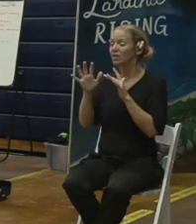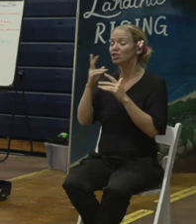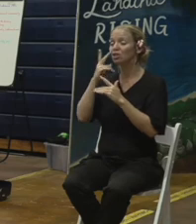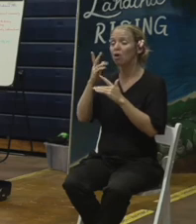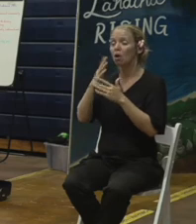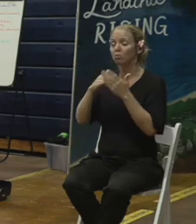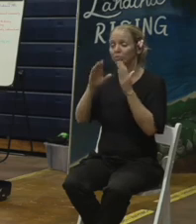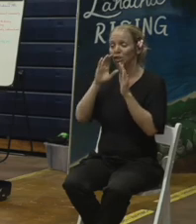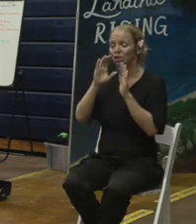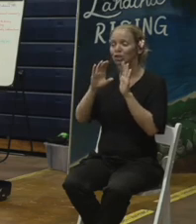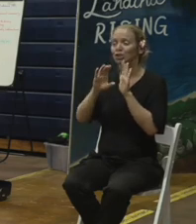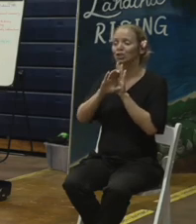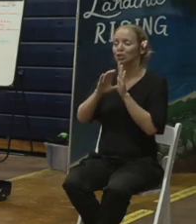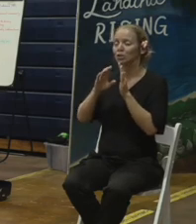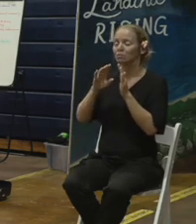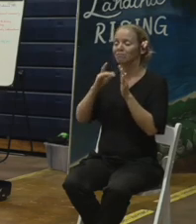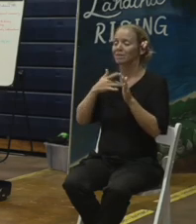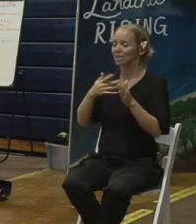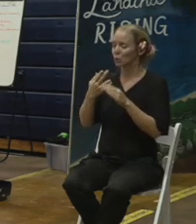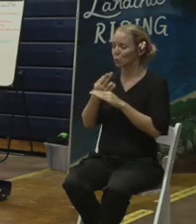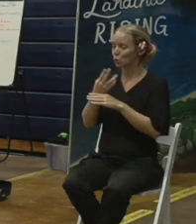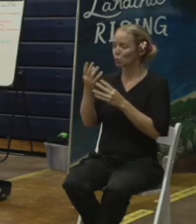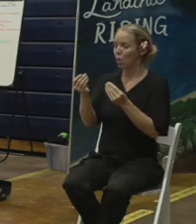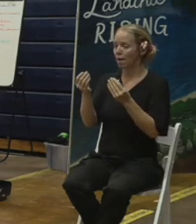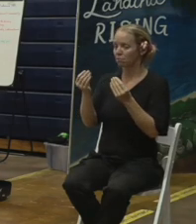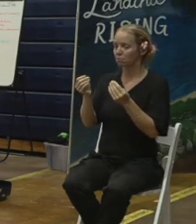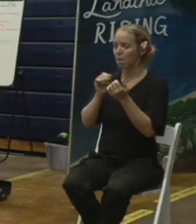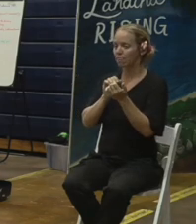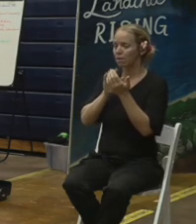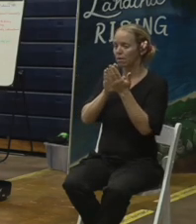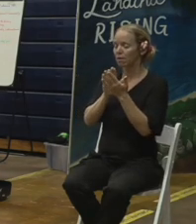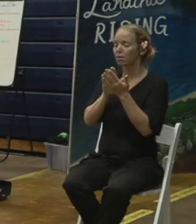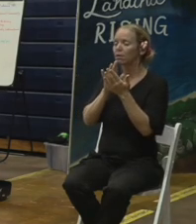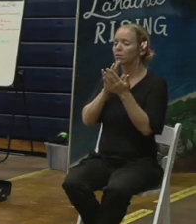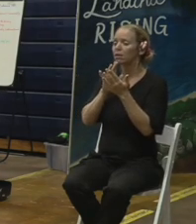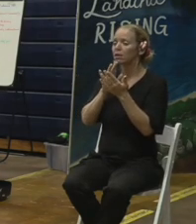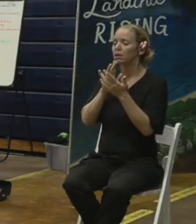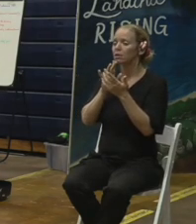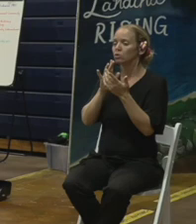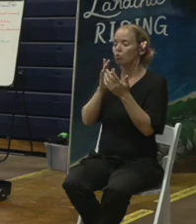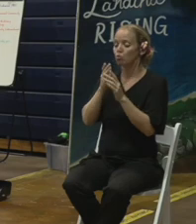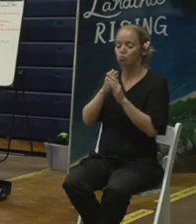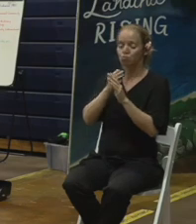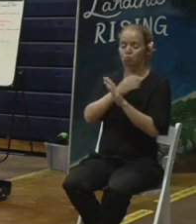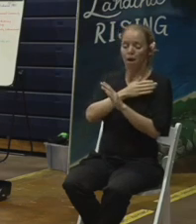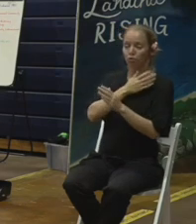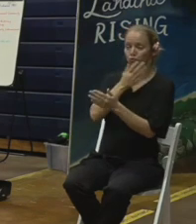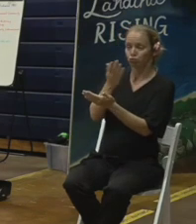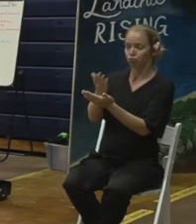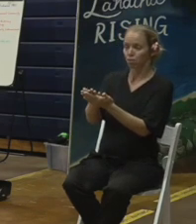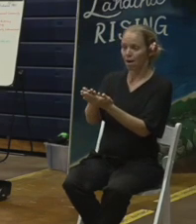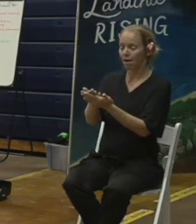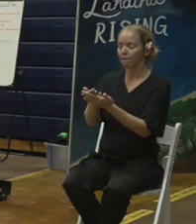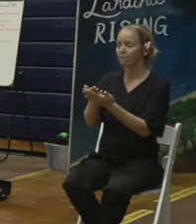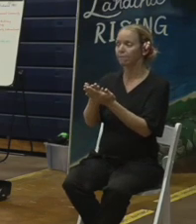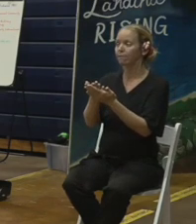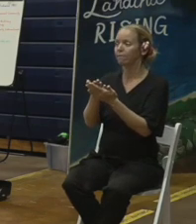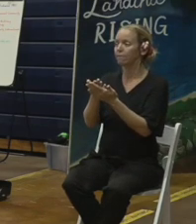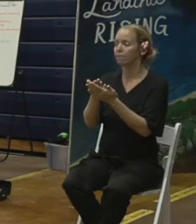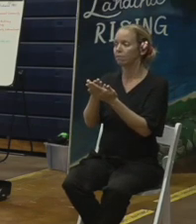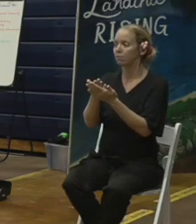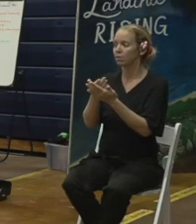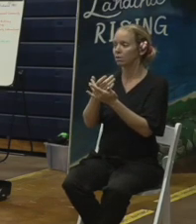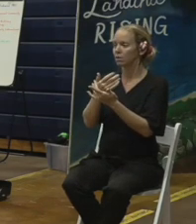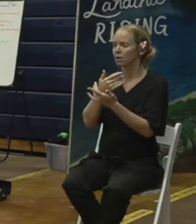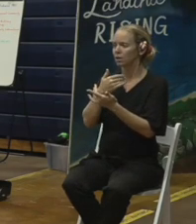use wet methods prior to us getting onto these properties soil tack has been applied